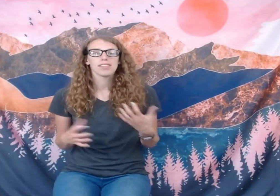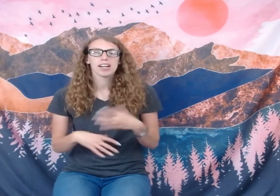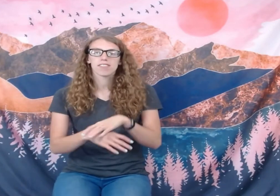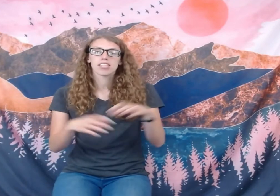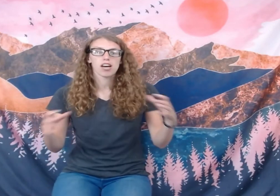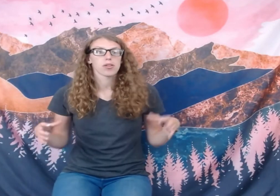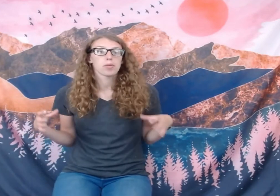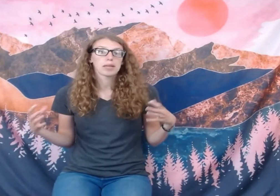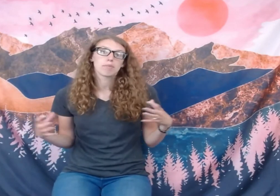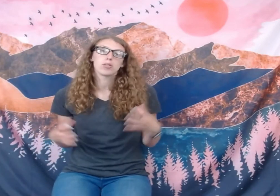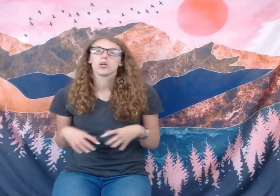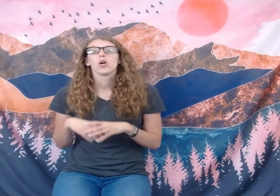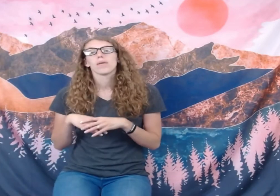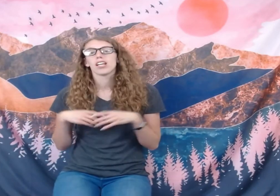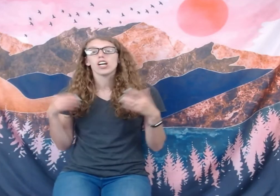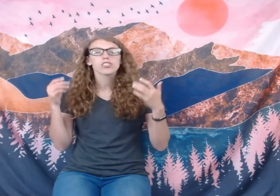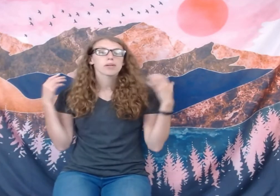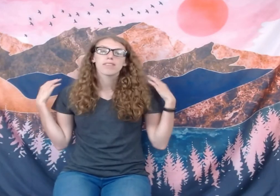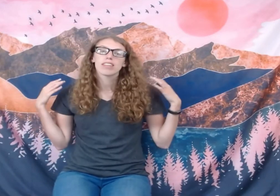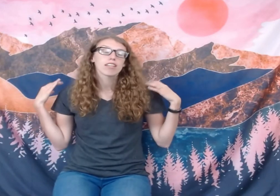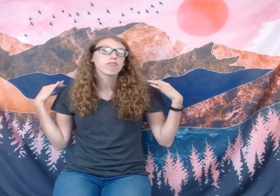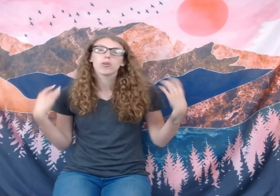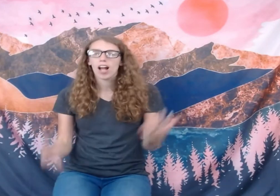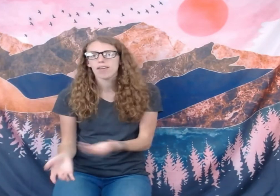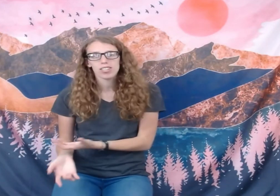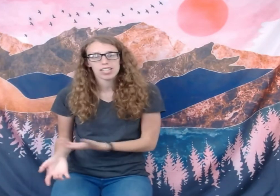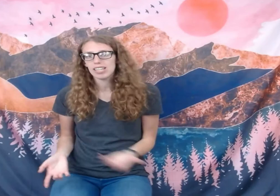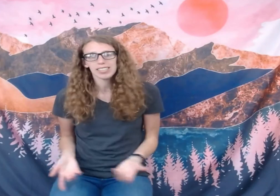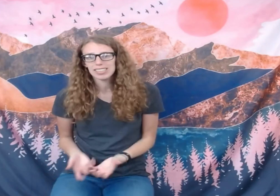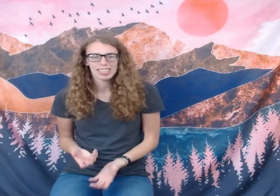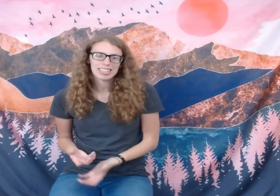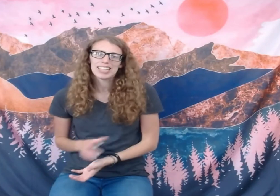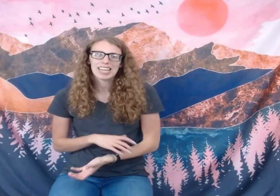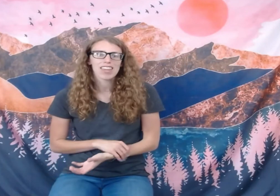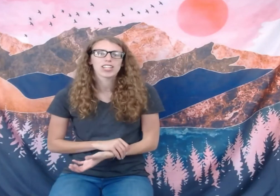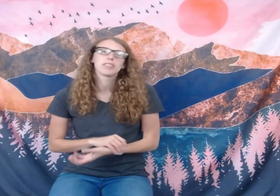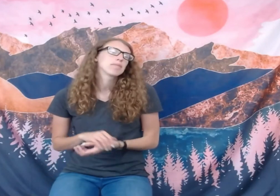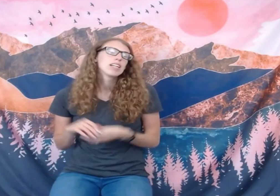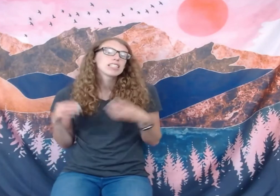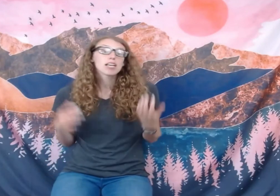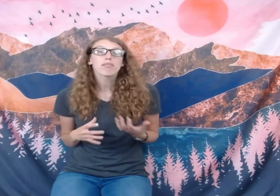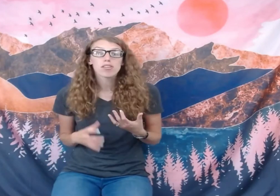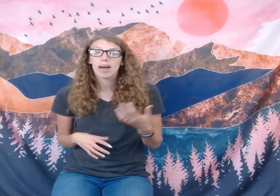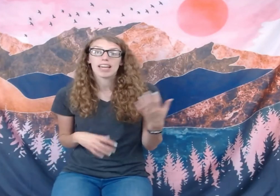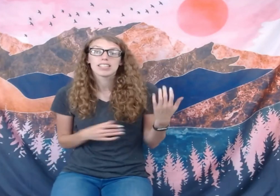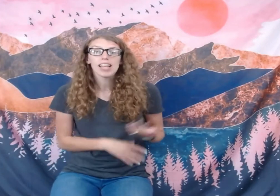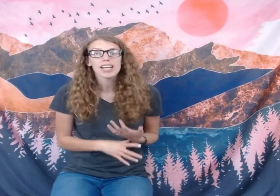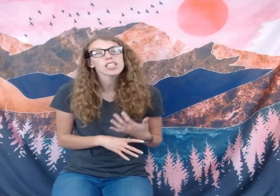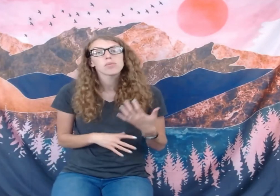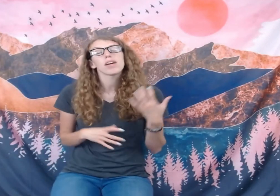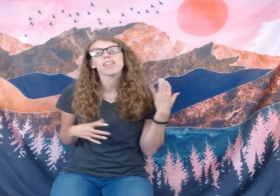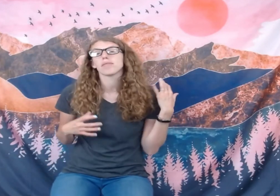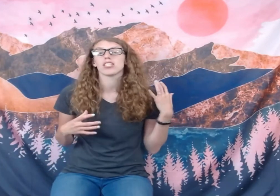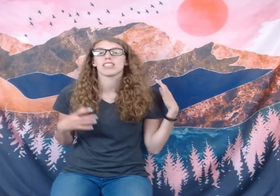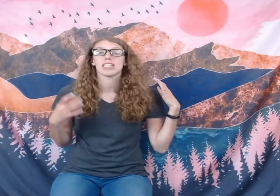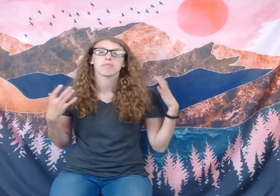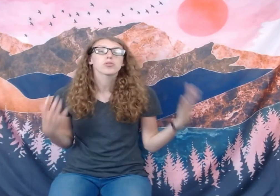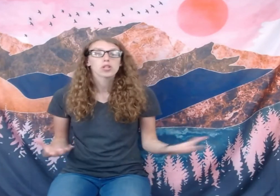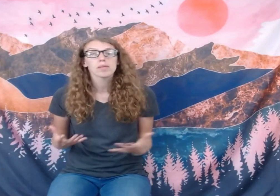a lot of the other people. We had all driven the four hours down to Kentucky together. Some of them I had classes with, I was in the same dorm